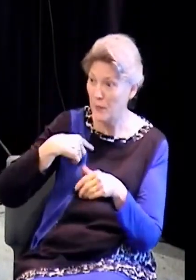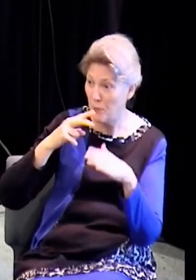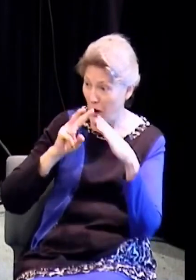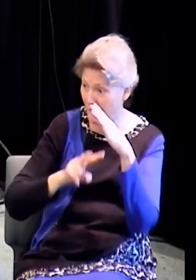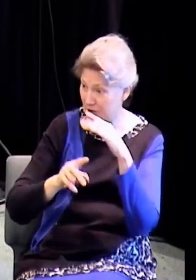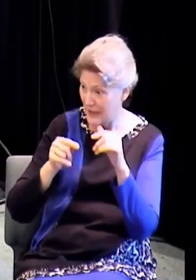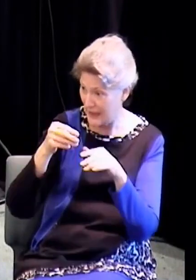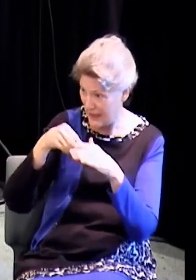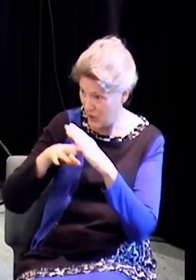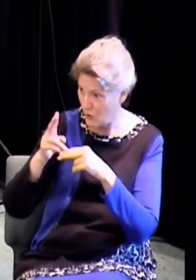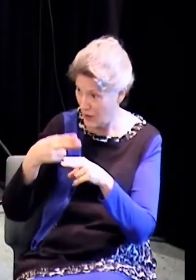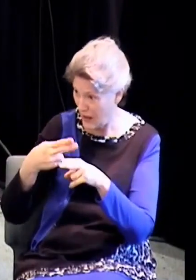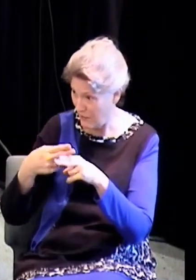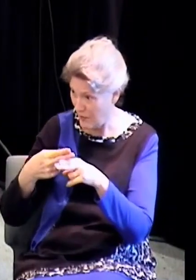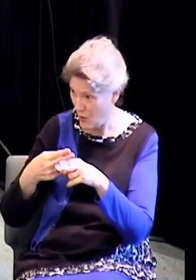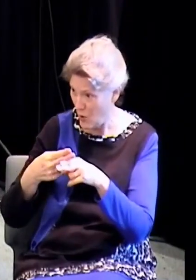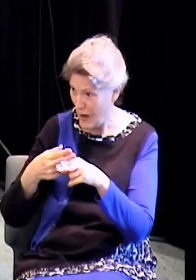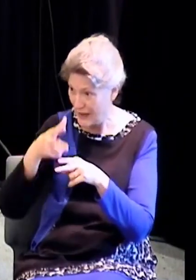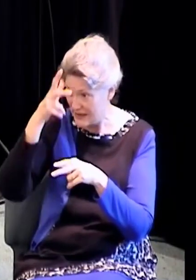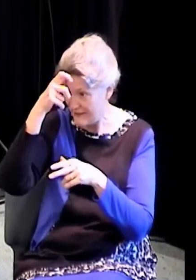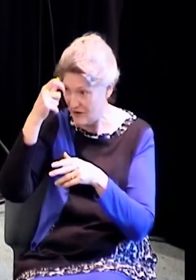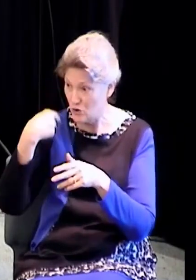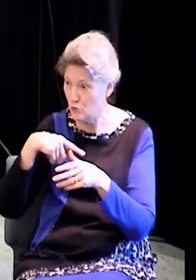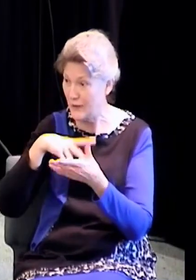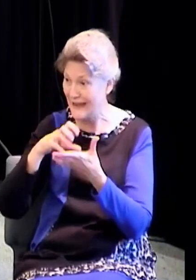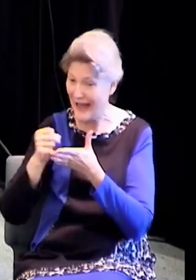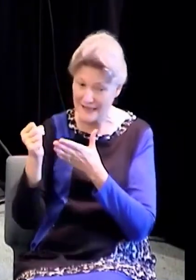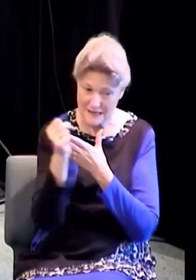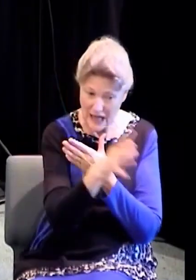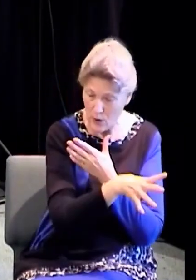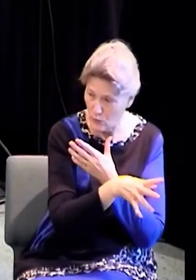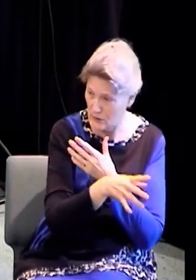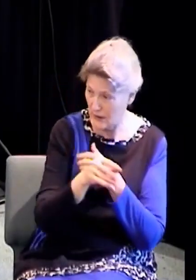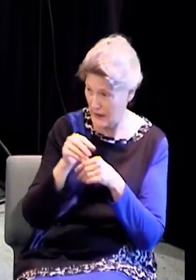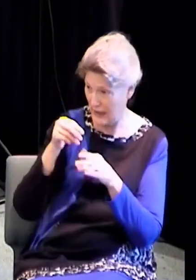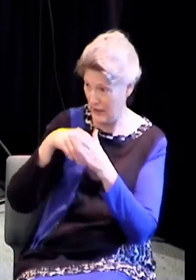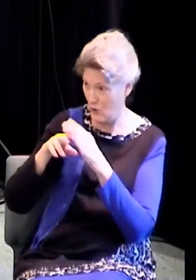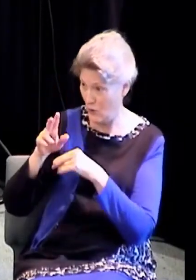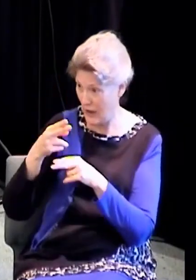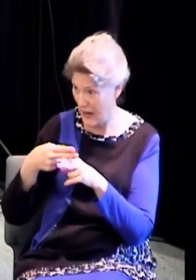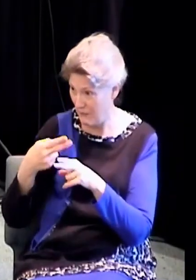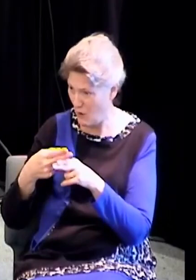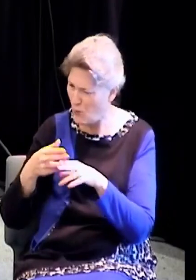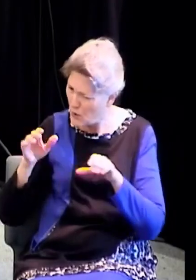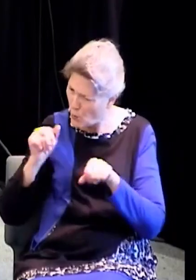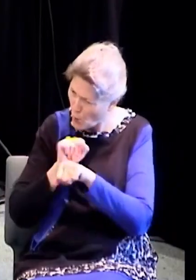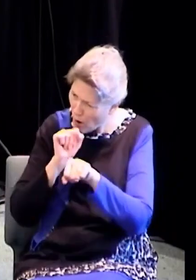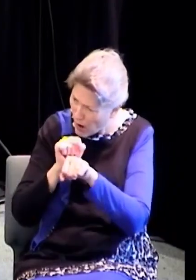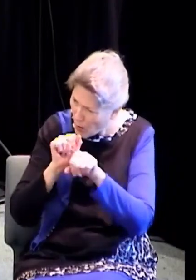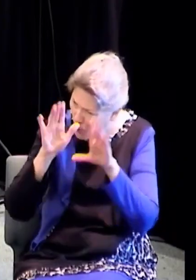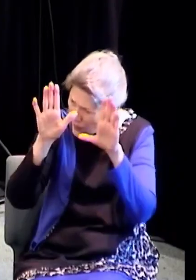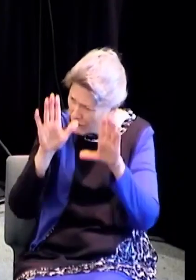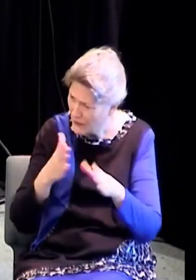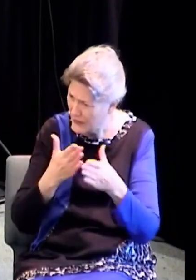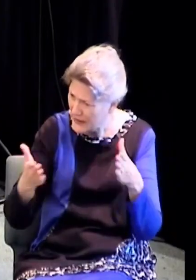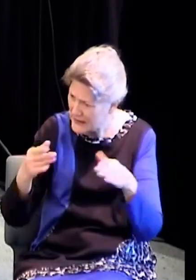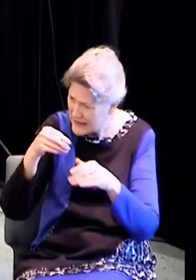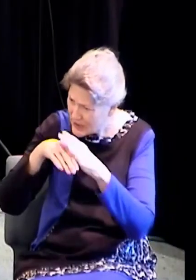cast out devils and in thy name done many wonderful works. You notice what they